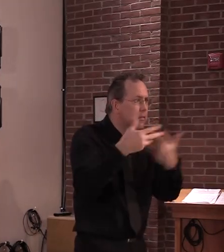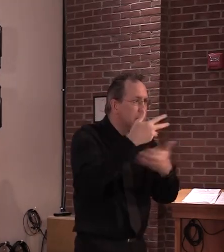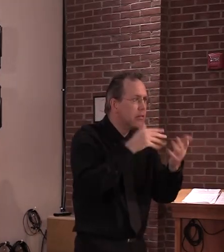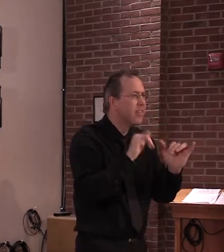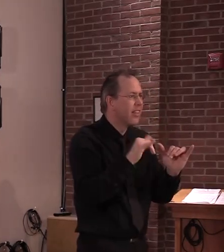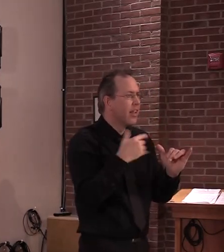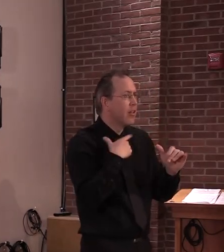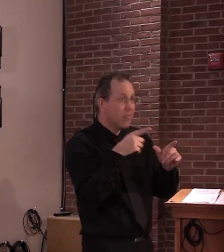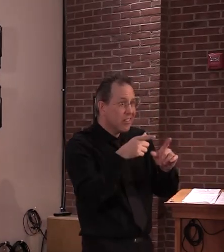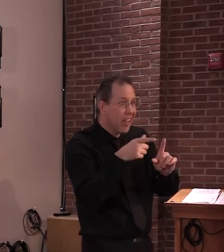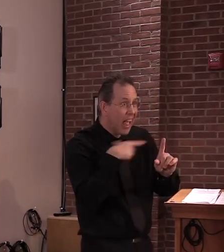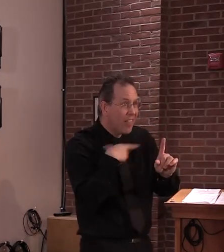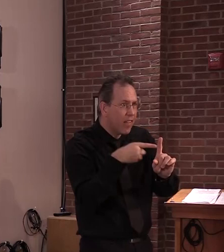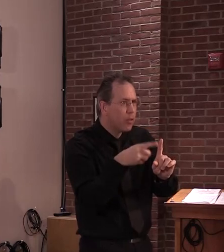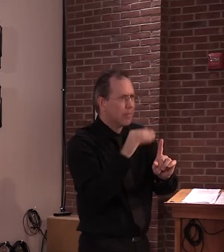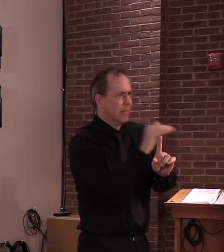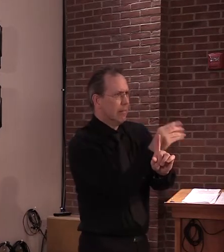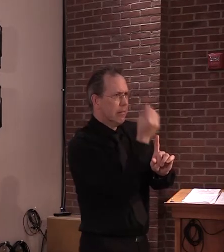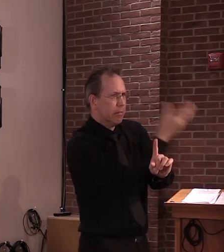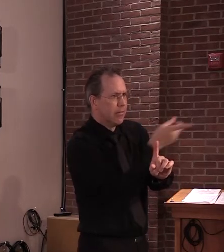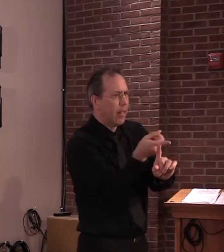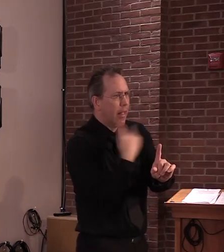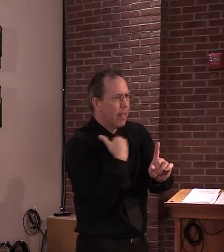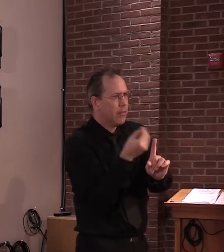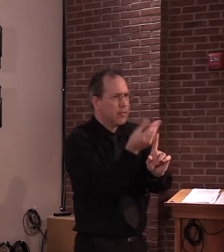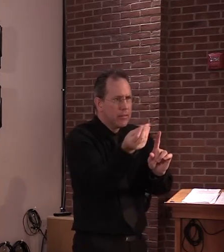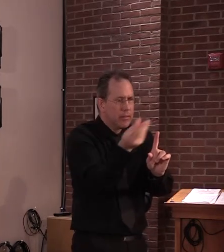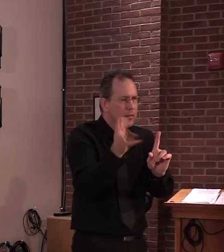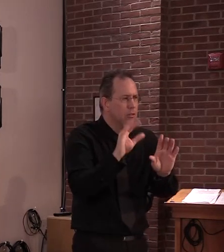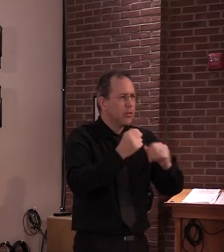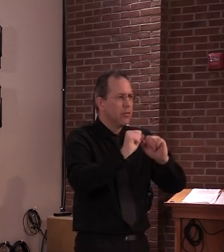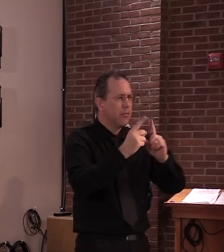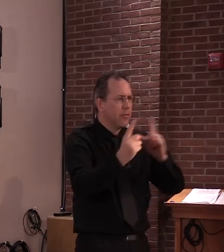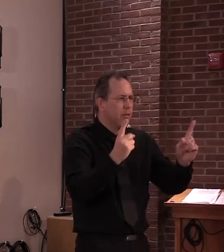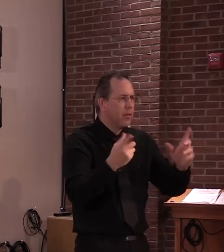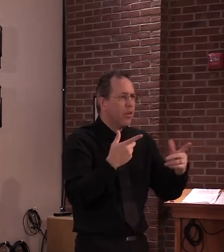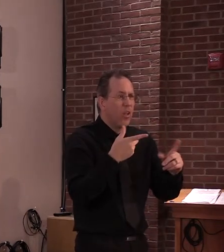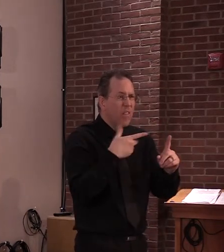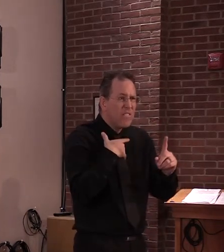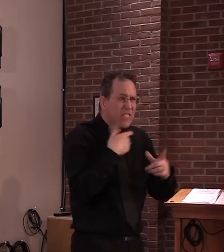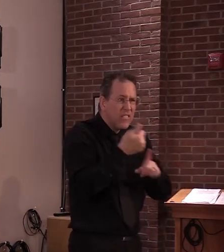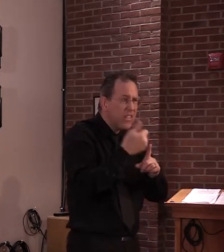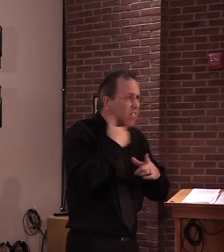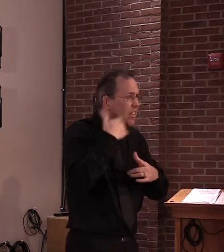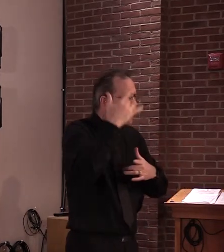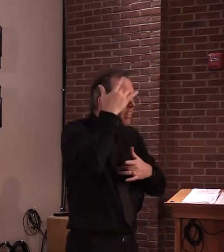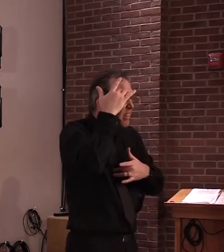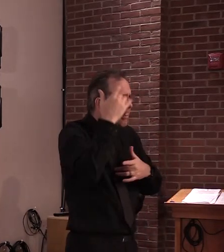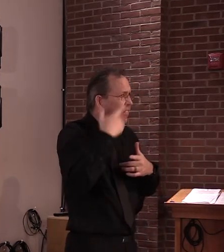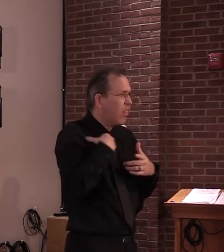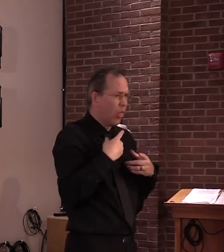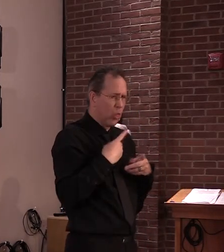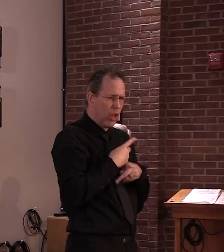back to those in the health department to inform them if anything has changed about your condition.